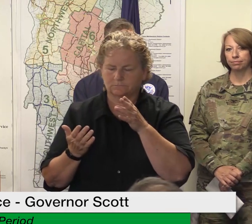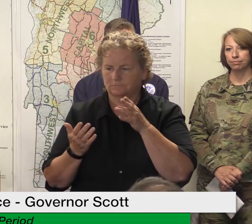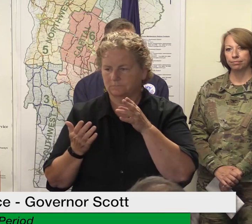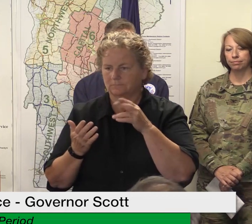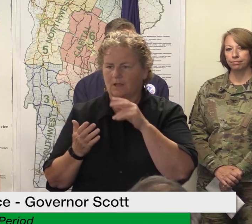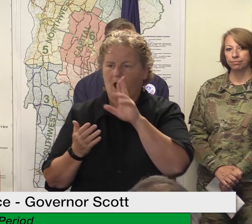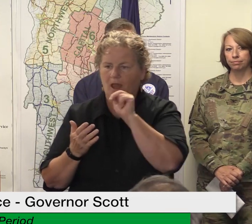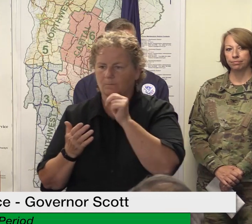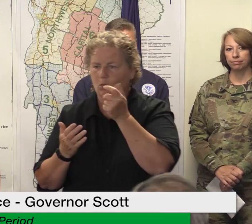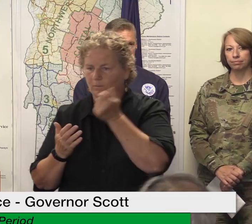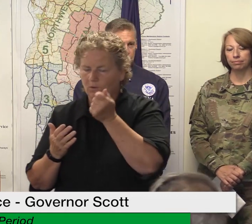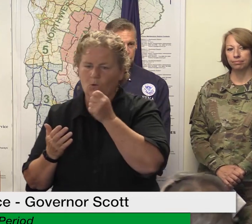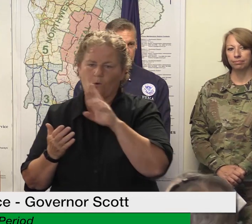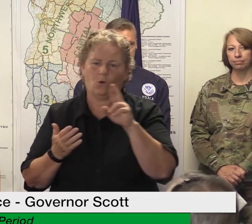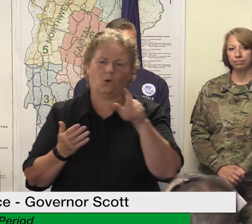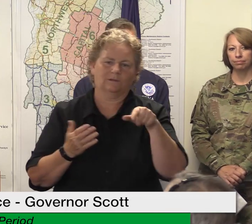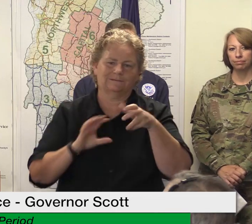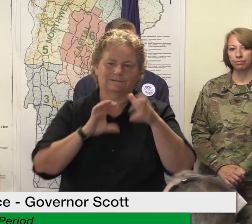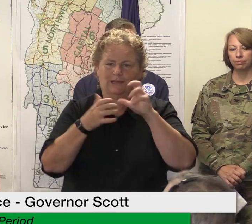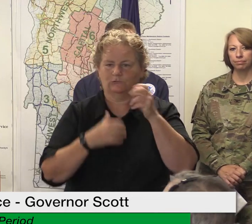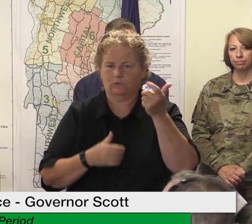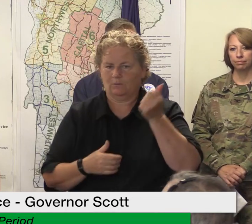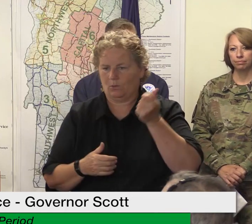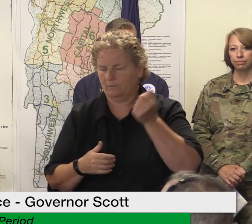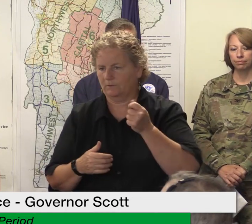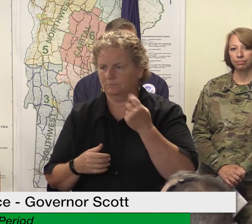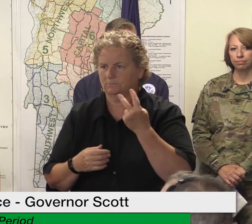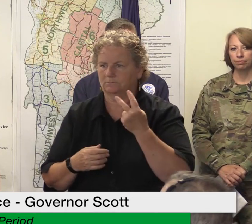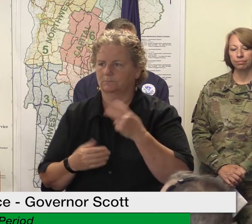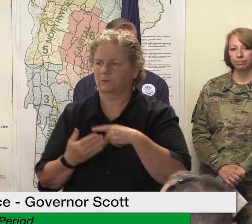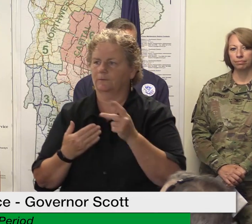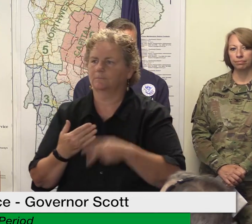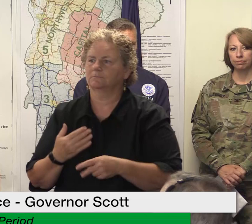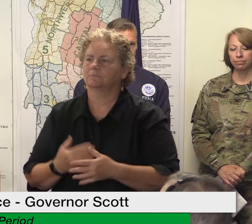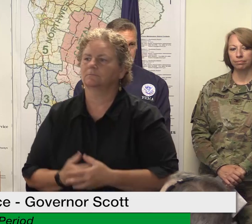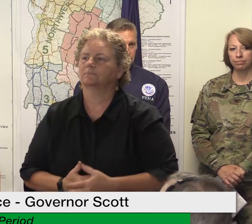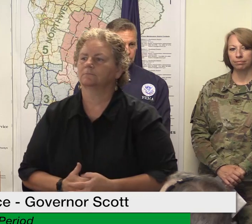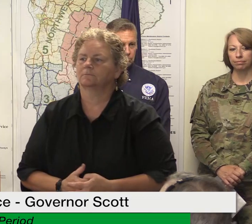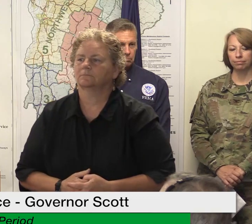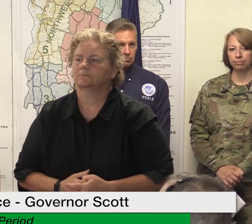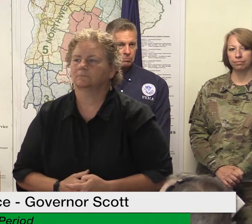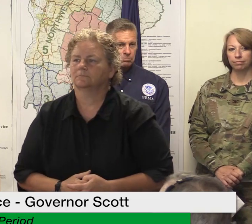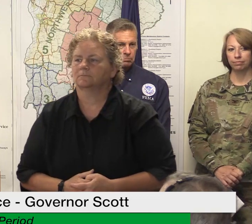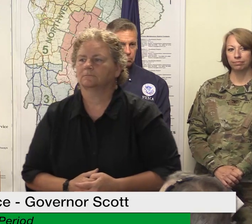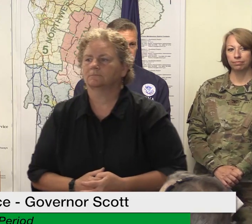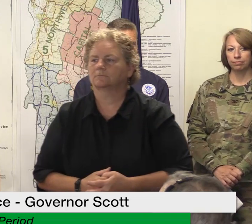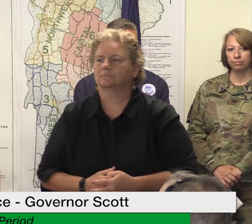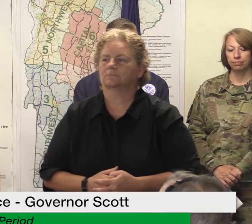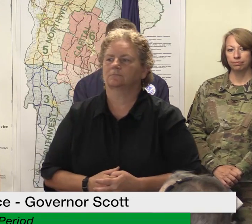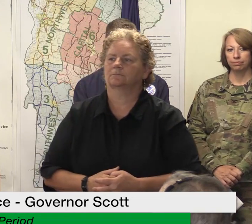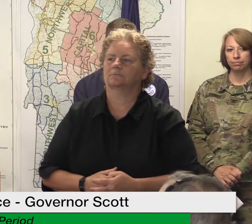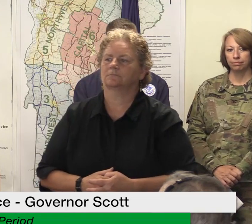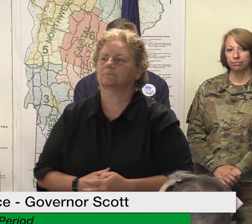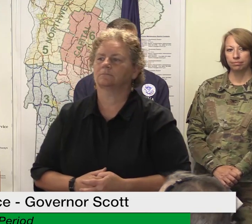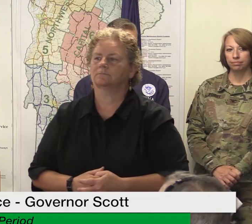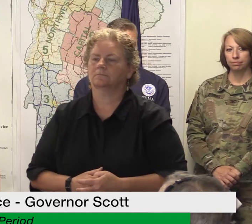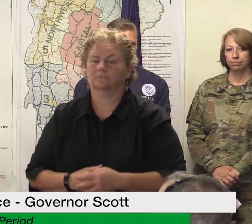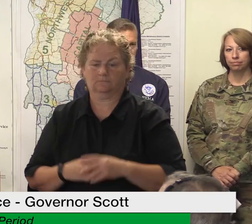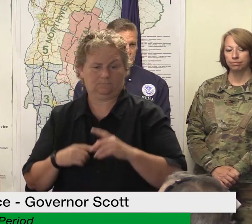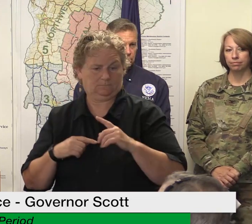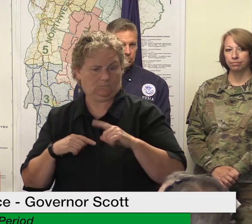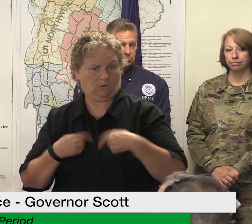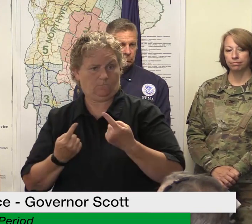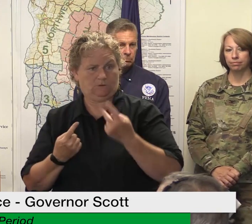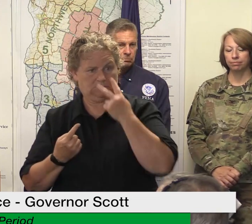seen a a spike in the last few days in claims uh not uh not a huge spike certainly an